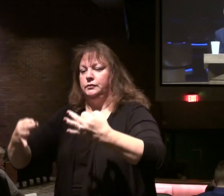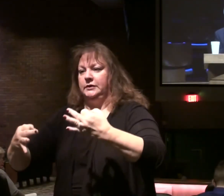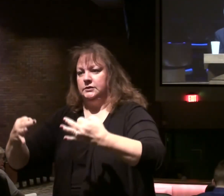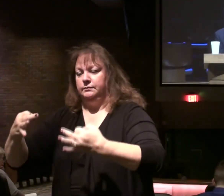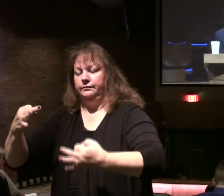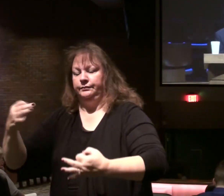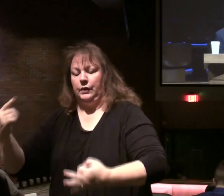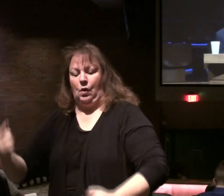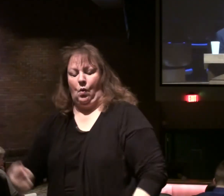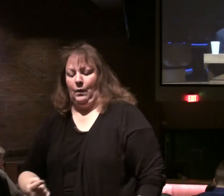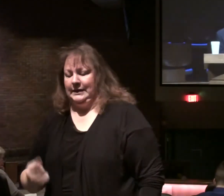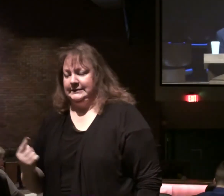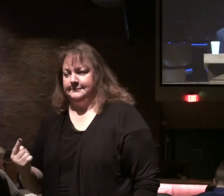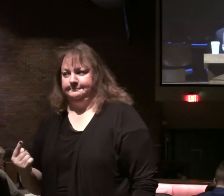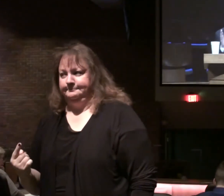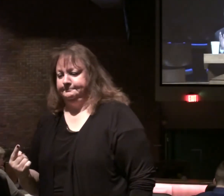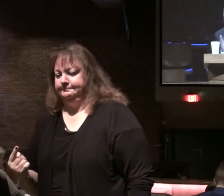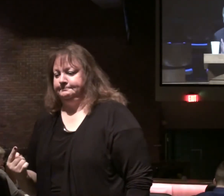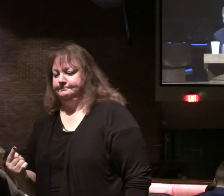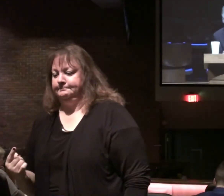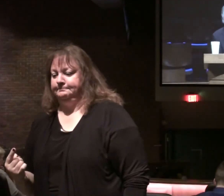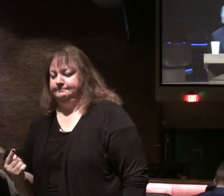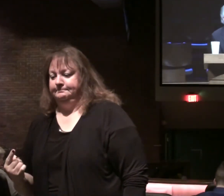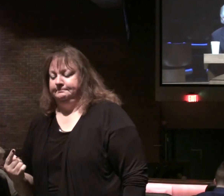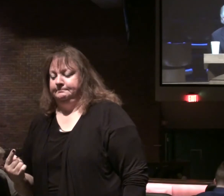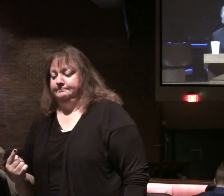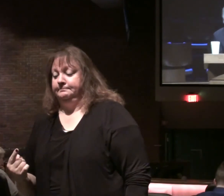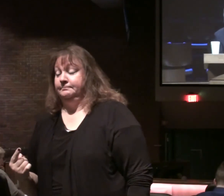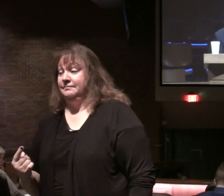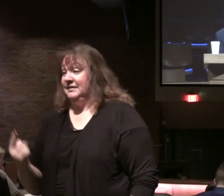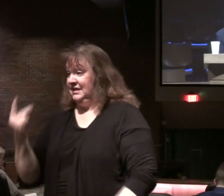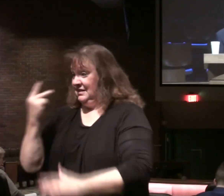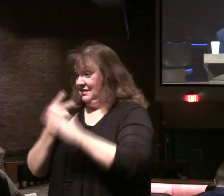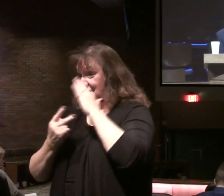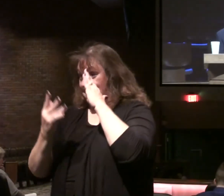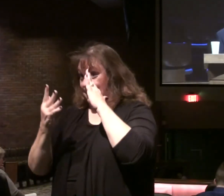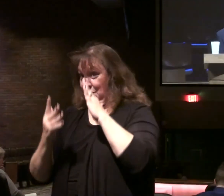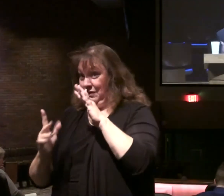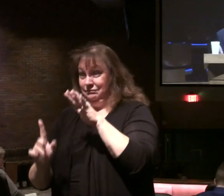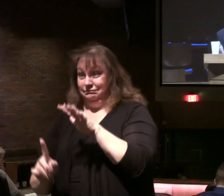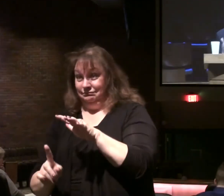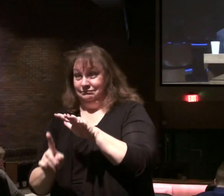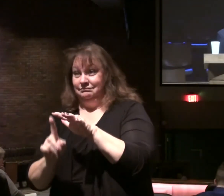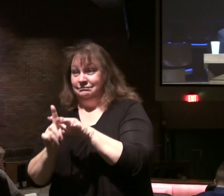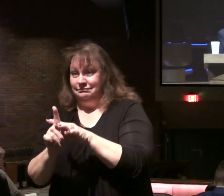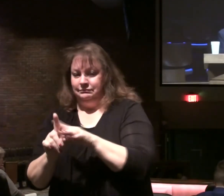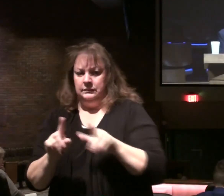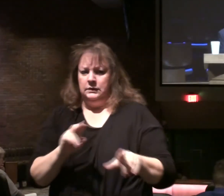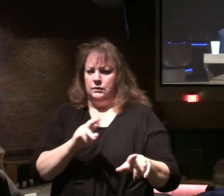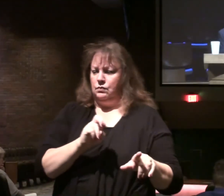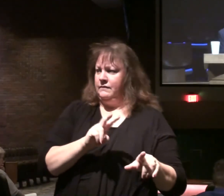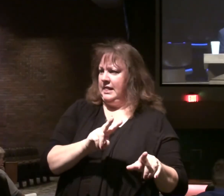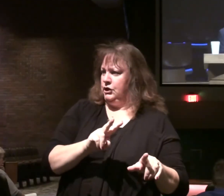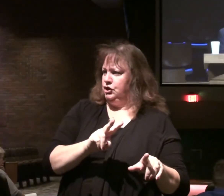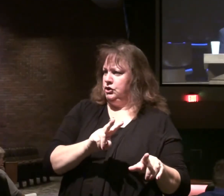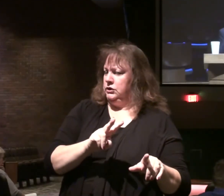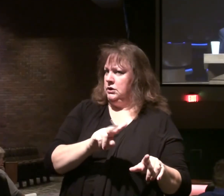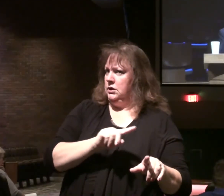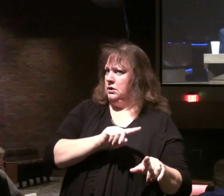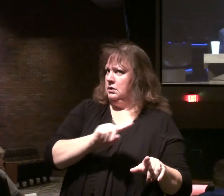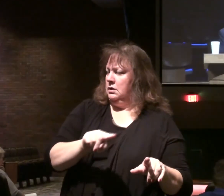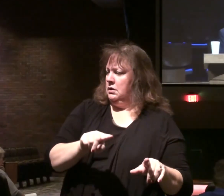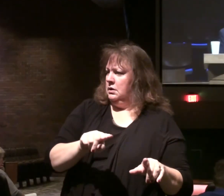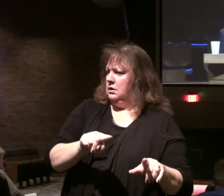It just is. So. These prophets. In revelation. Come into Israel.